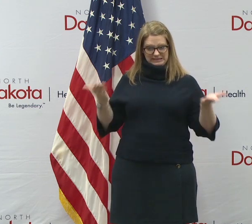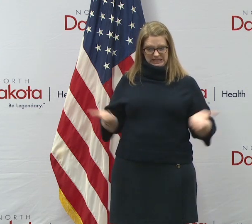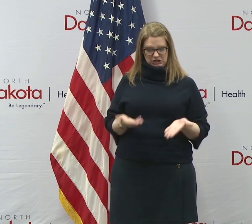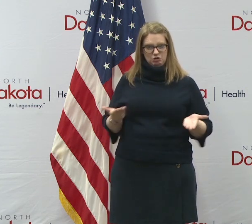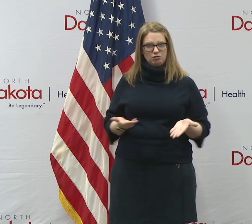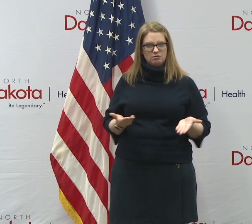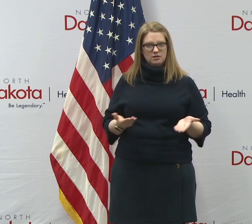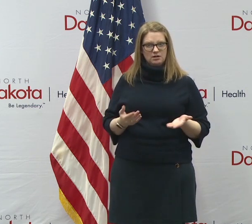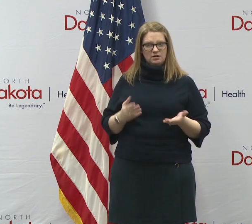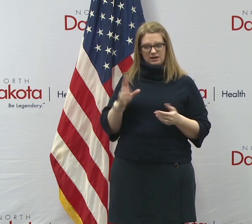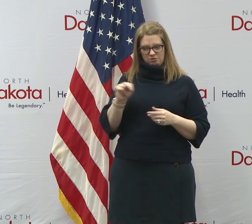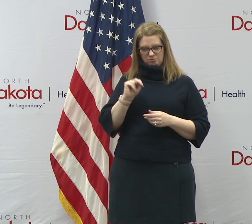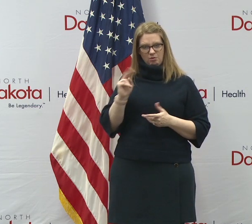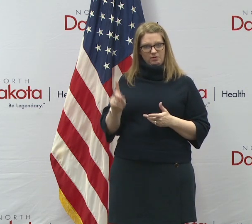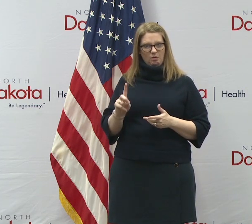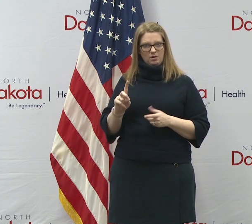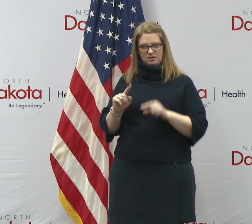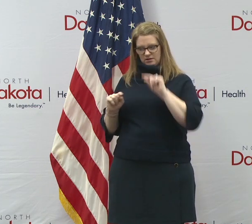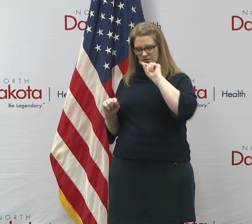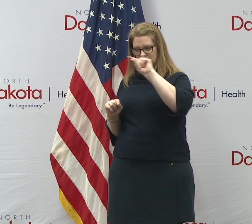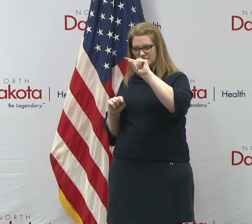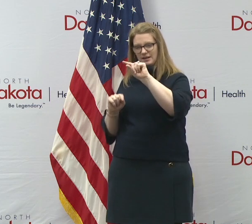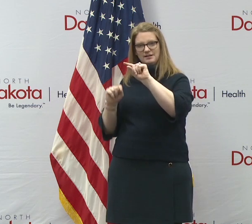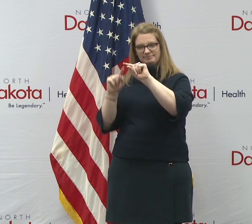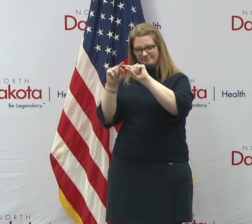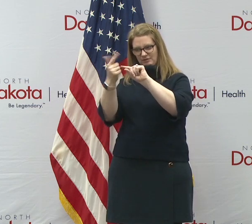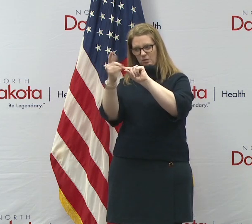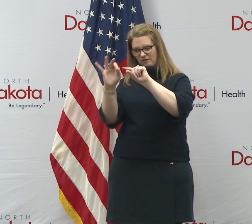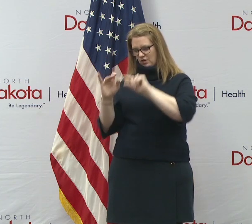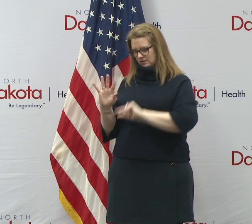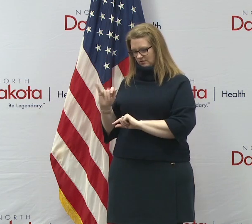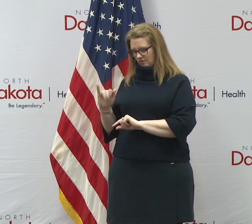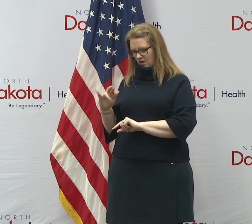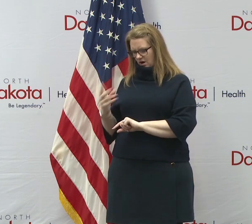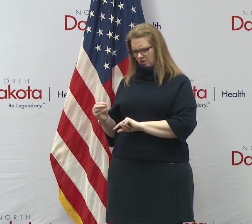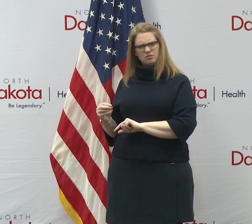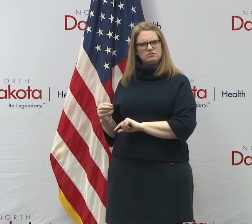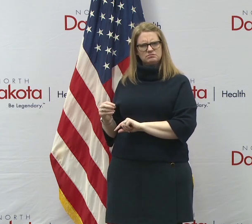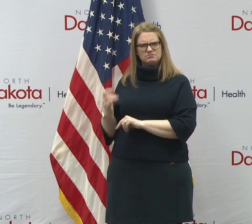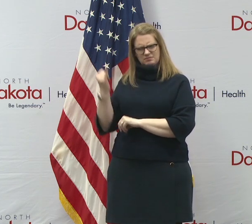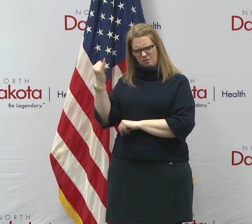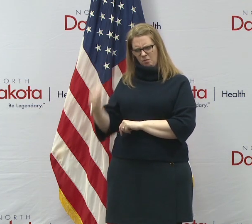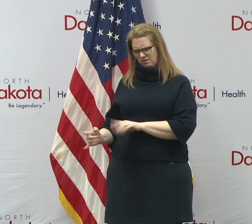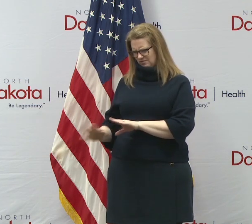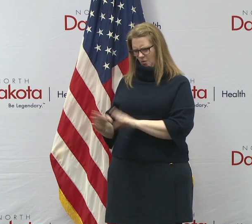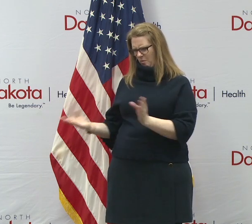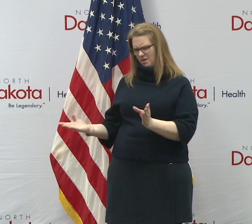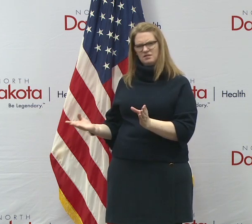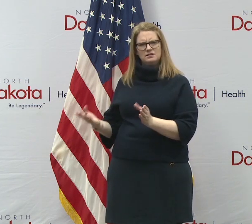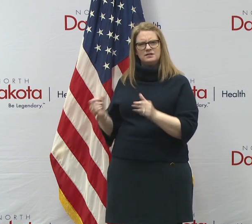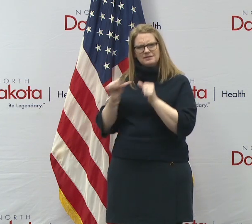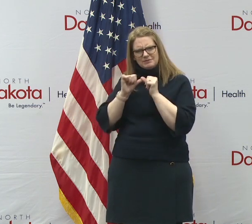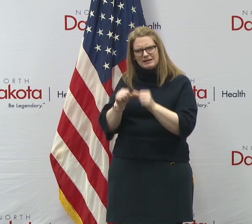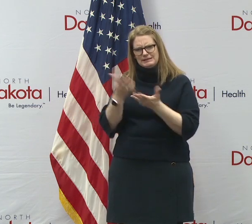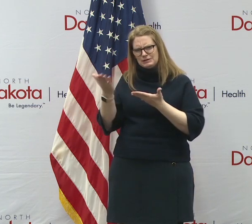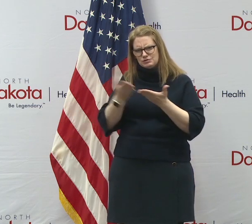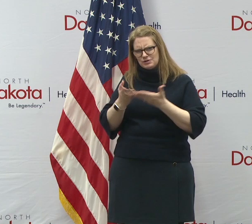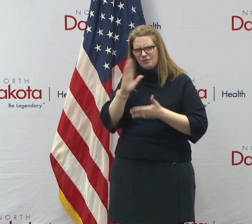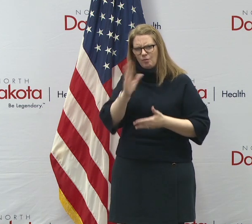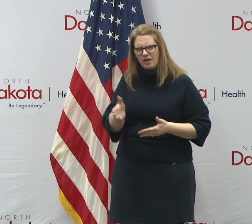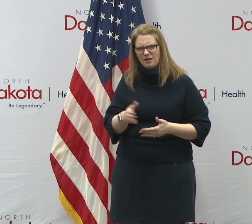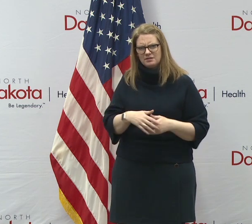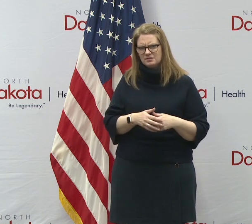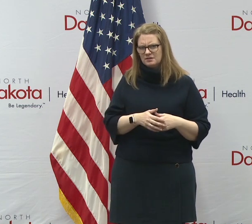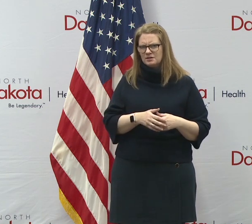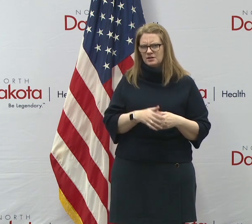Uh, all true or Sanford and Grand Forks or Fargo, you know, our borders are open and we're going to continue to serve those people. And, and so we've got to figure out a